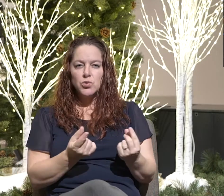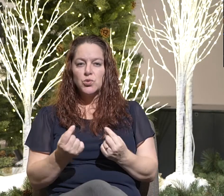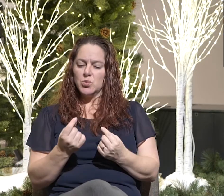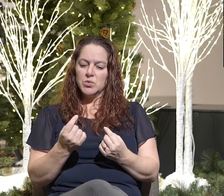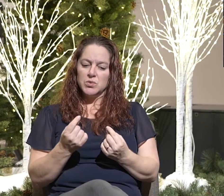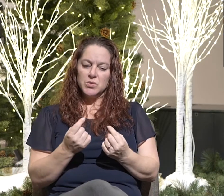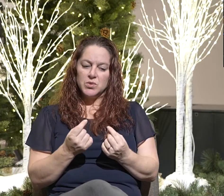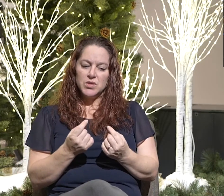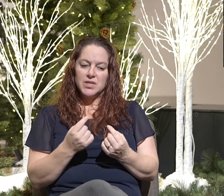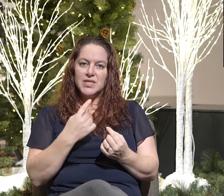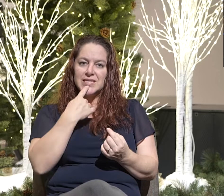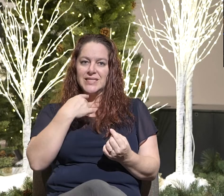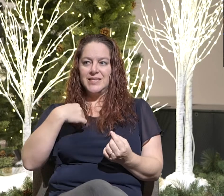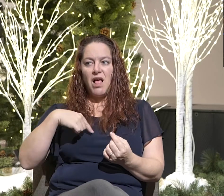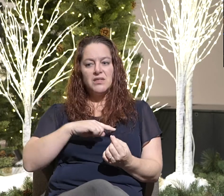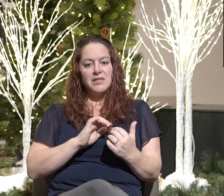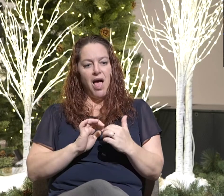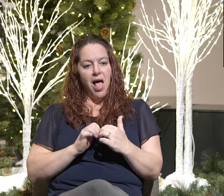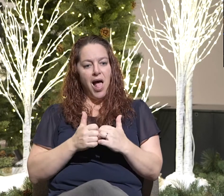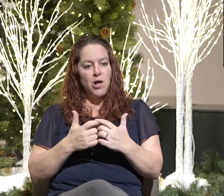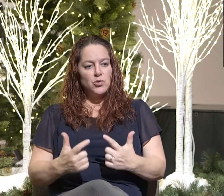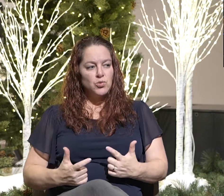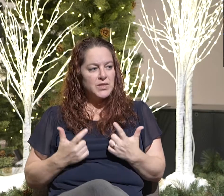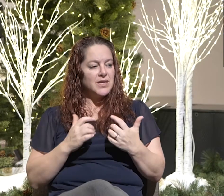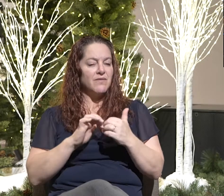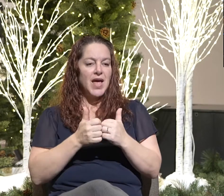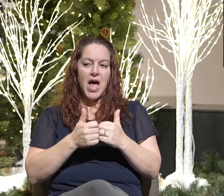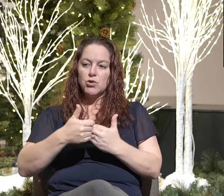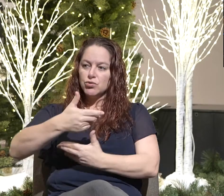live our character and how to treat others.